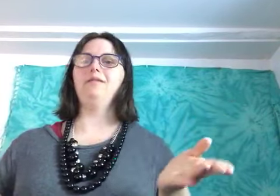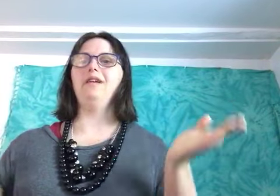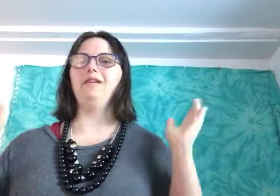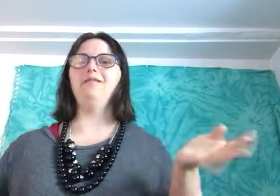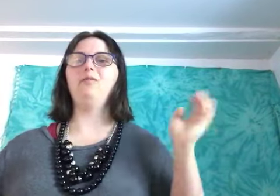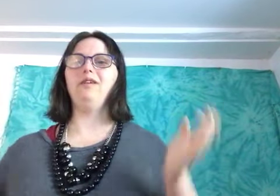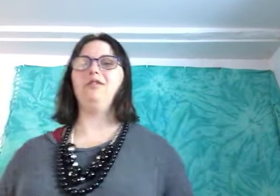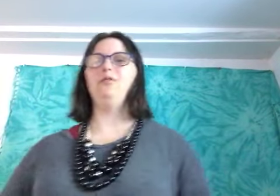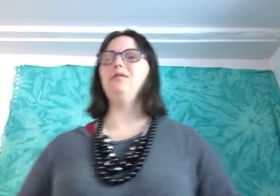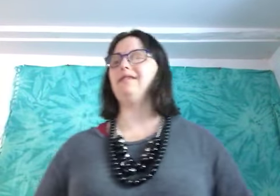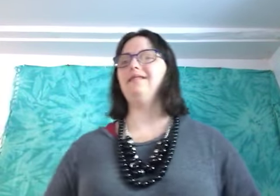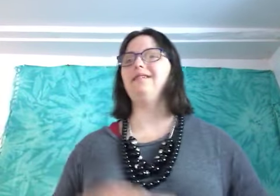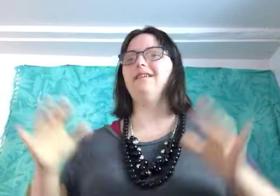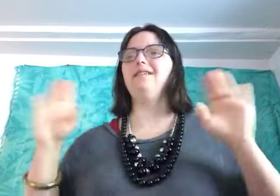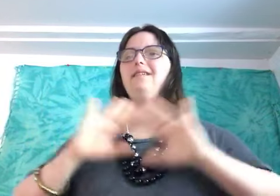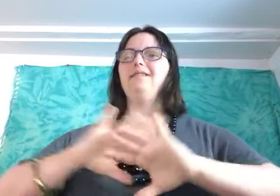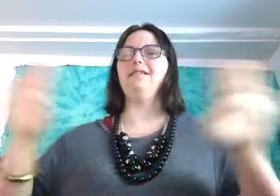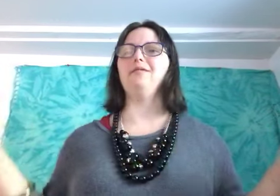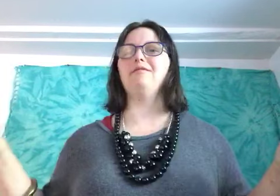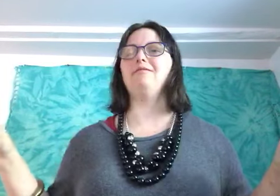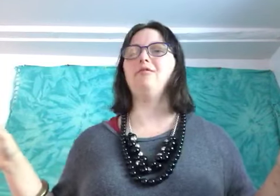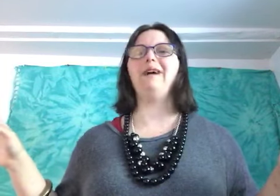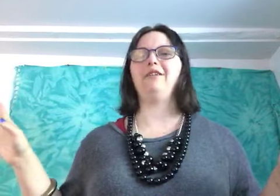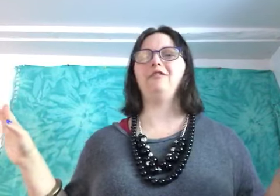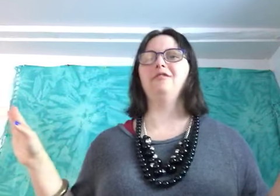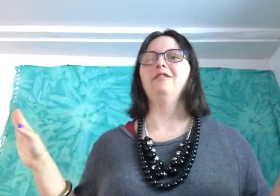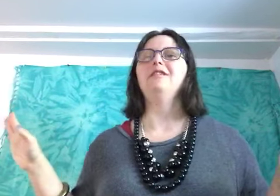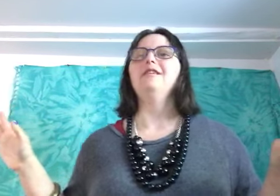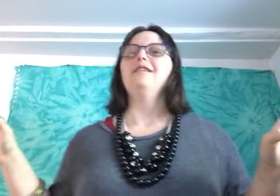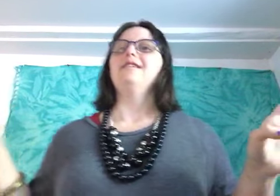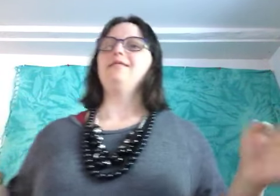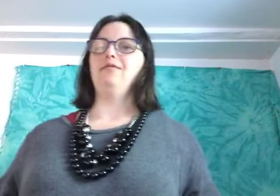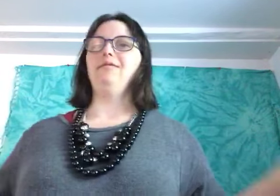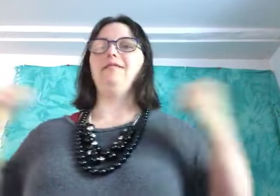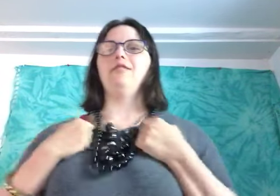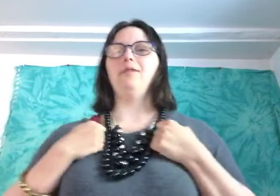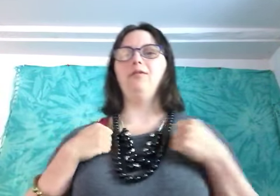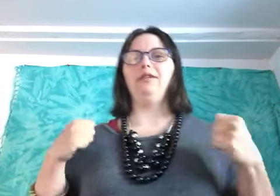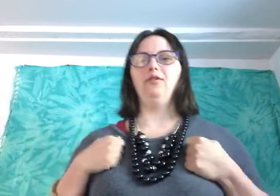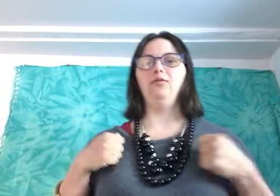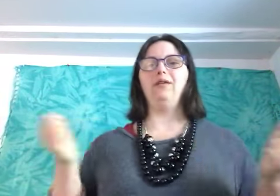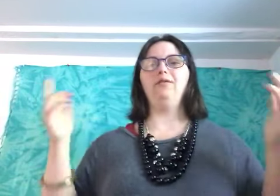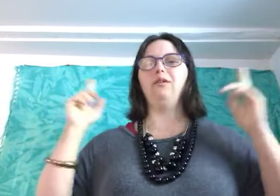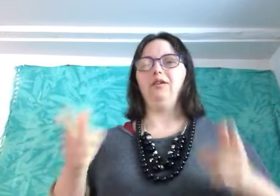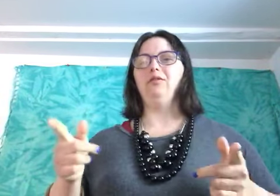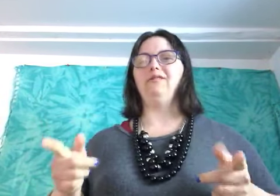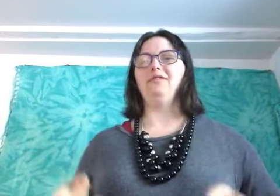love what you do then the numbers don't matter so it's all about you and what you love to